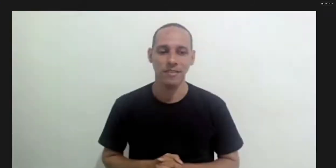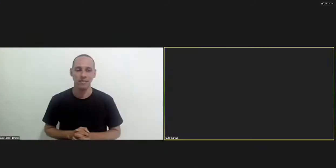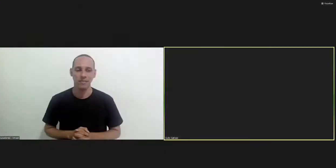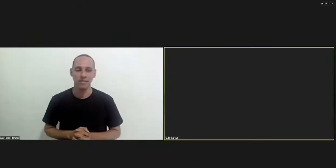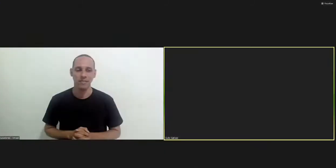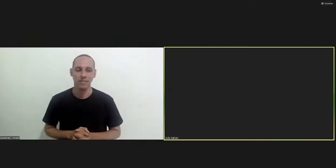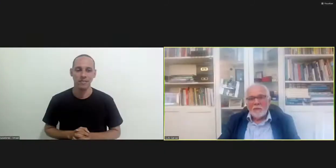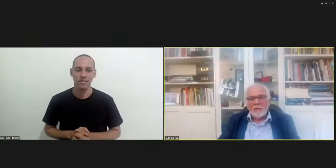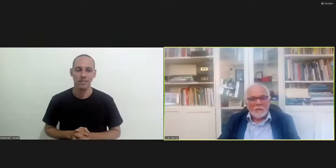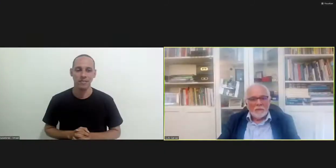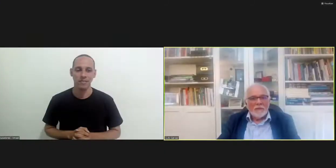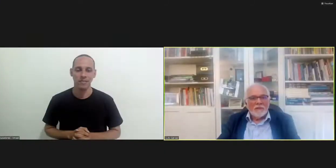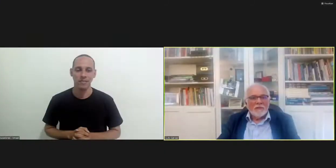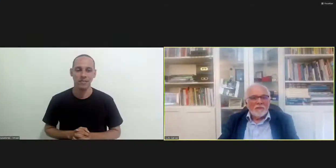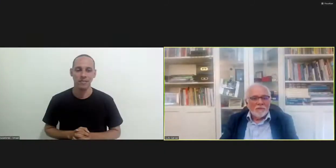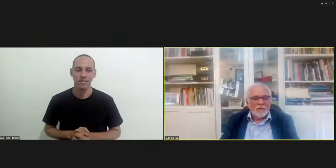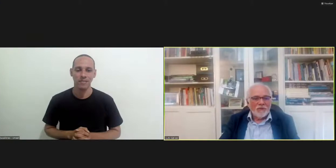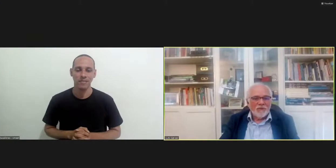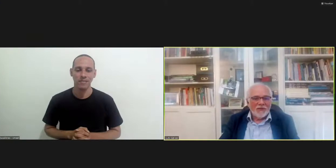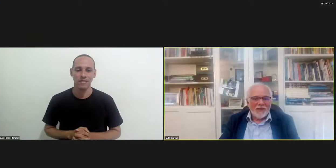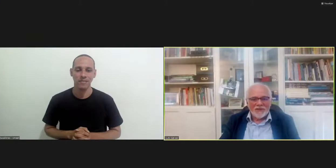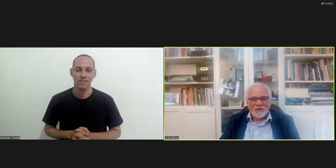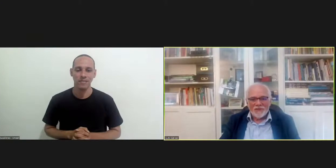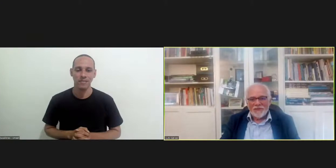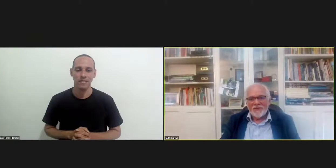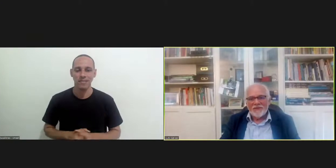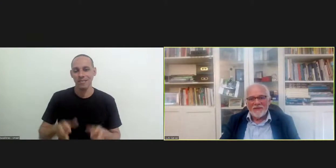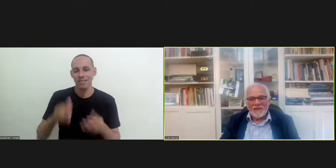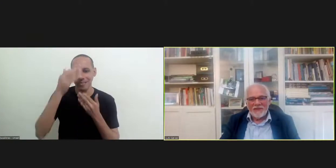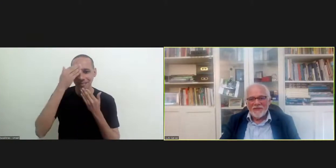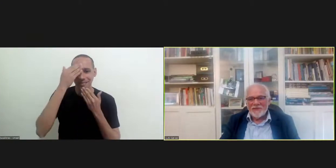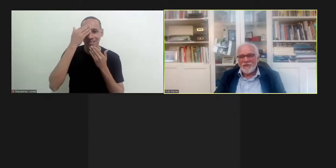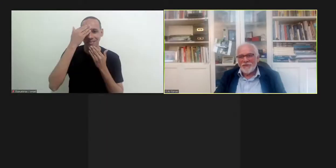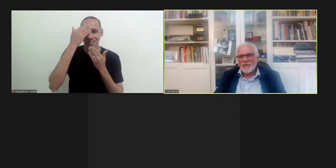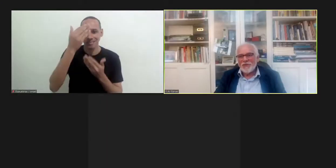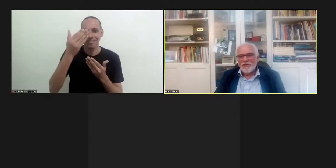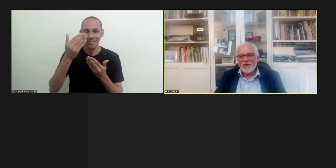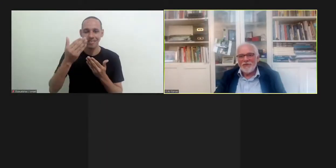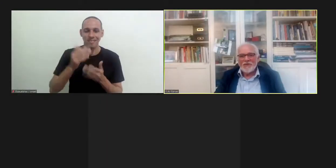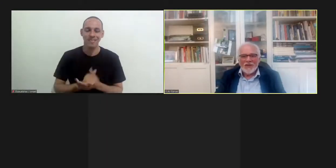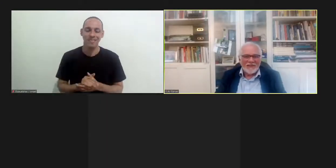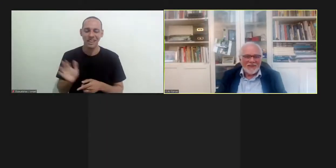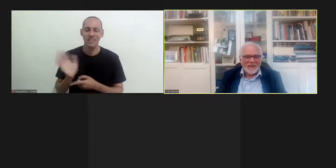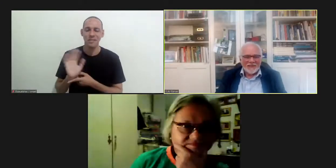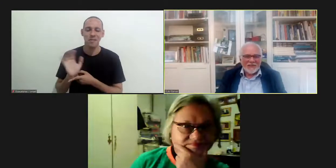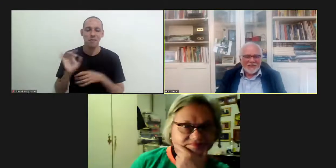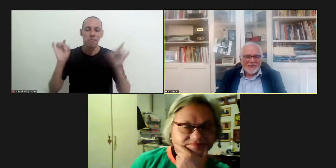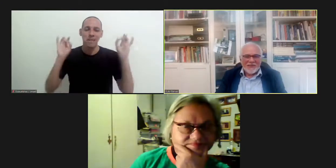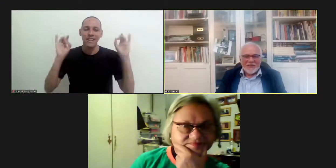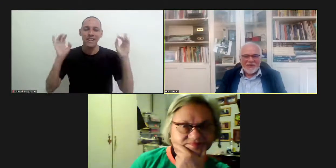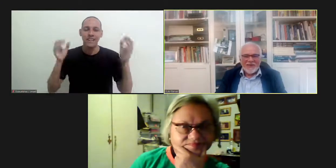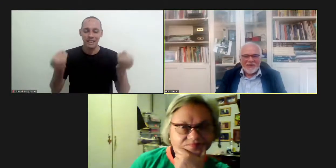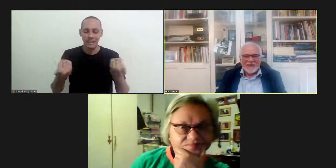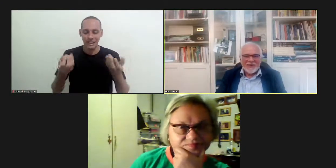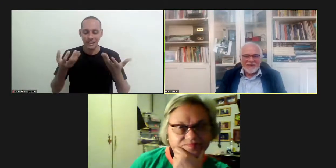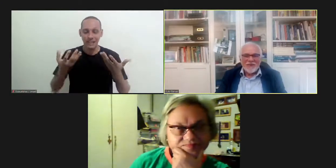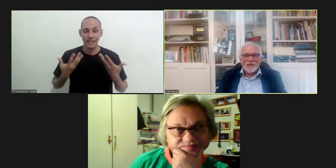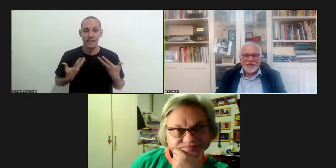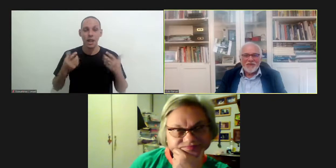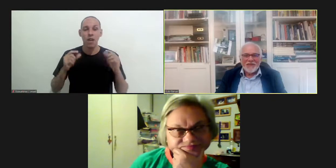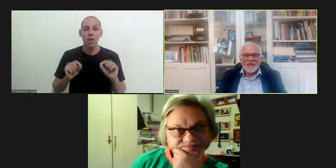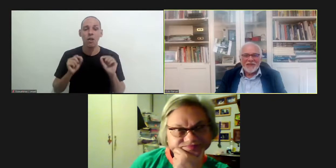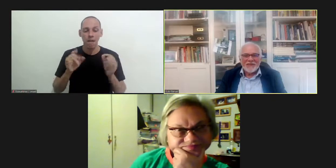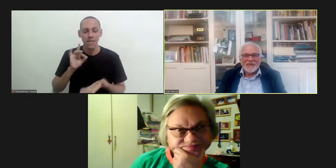partnership the partnership partnership partnership thank you very much this was an excellent video